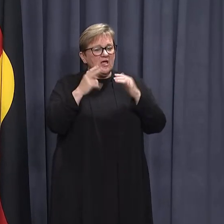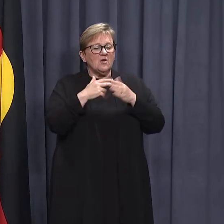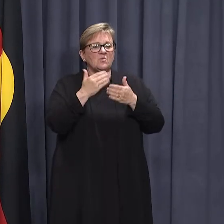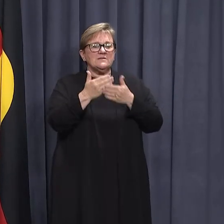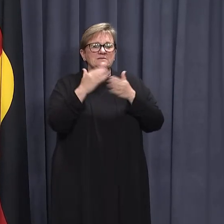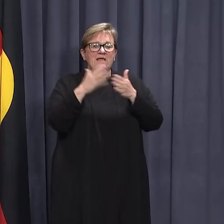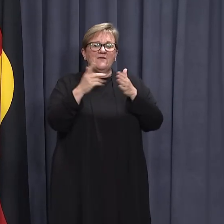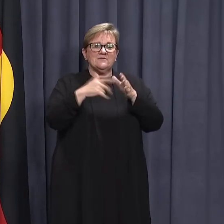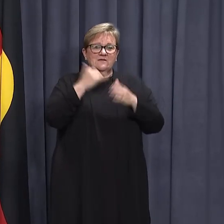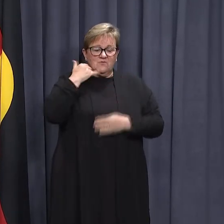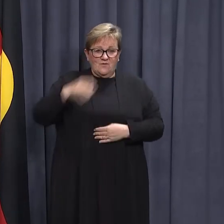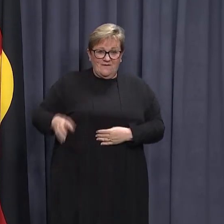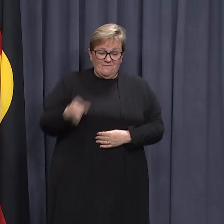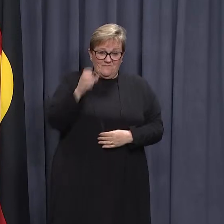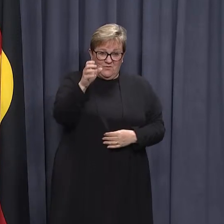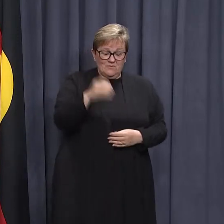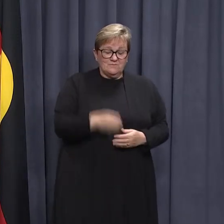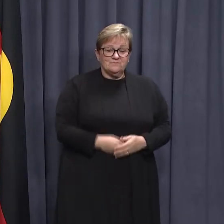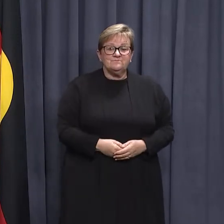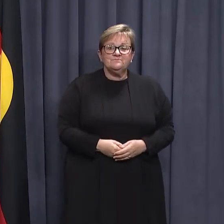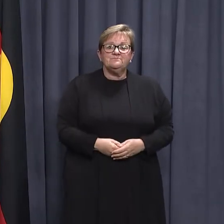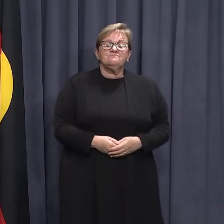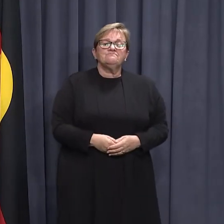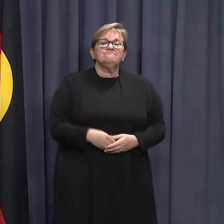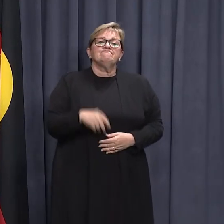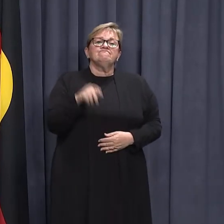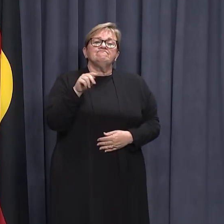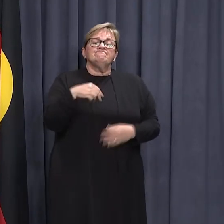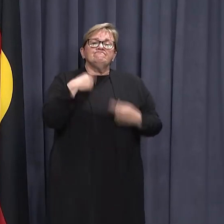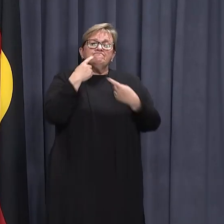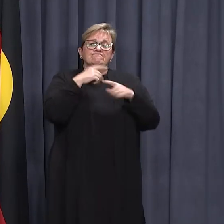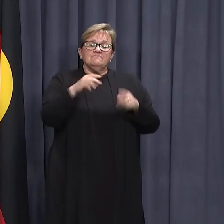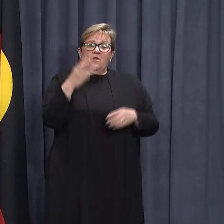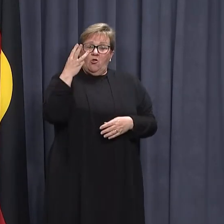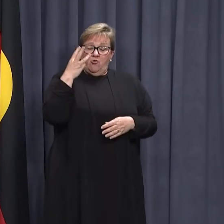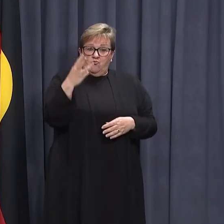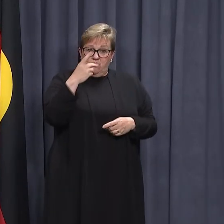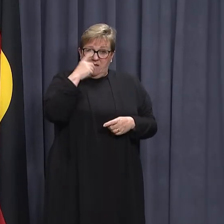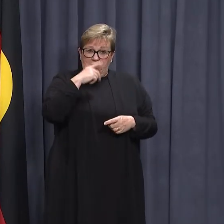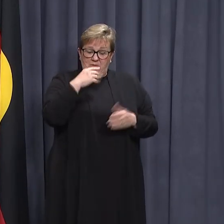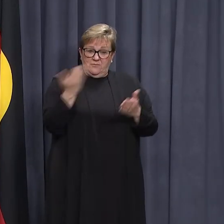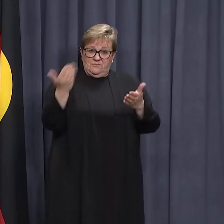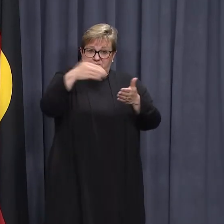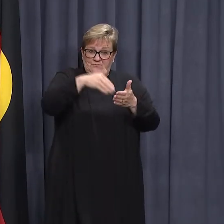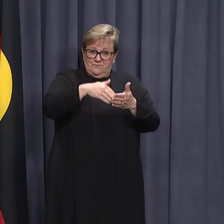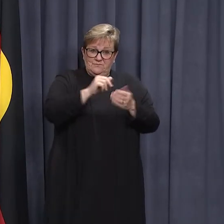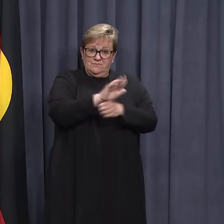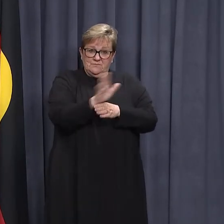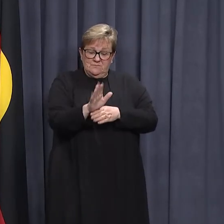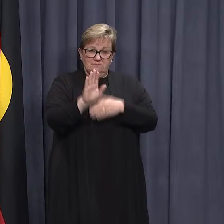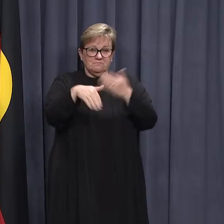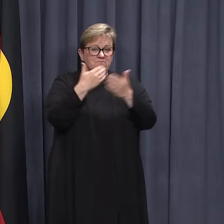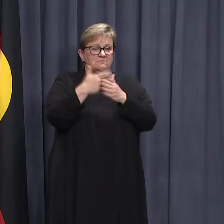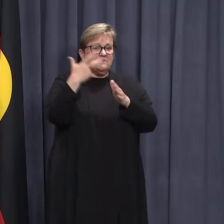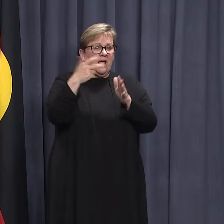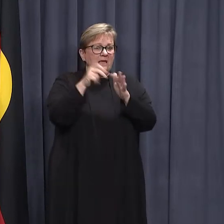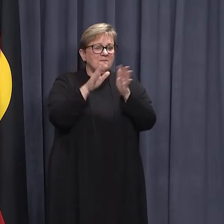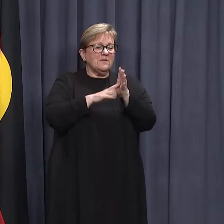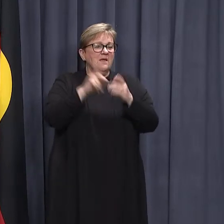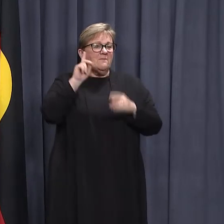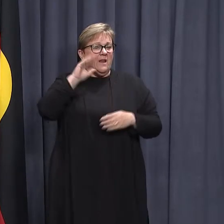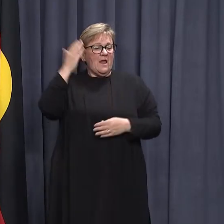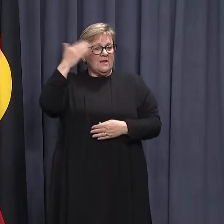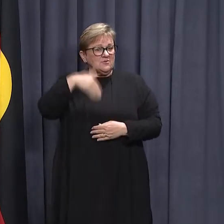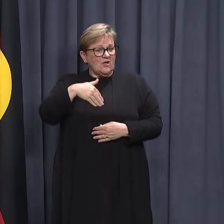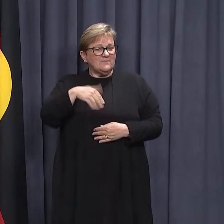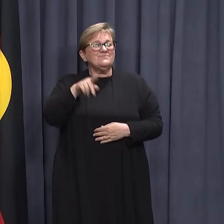SafeWA. Now we are reporting three local cases of COVID-19 up until 8pm last night.